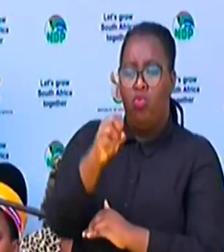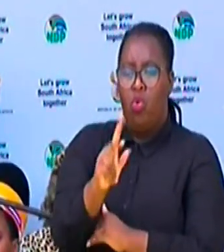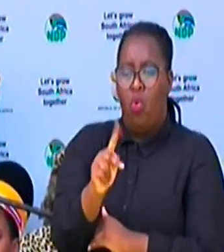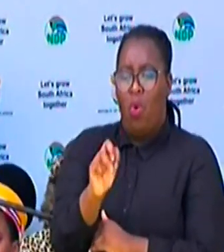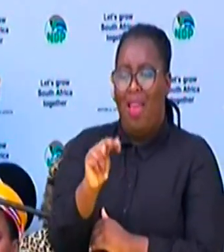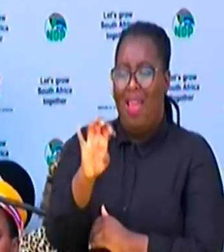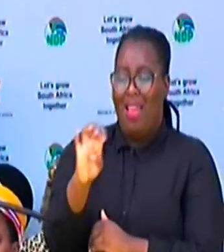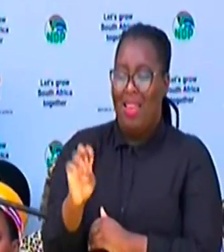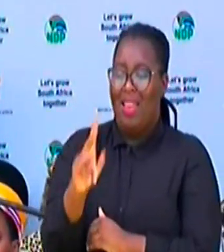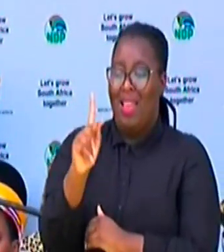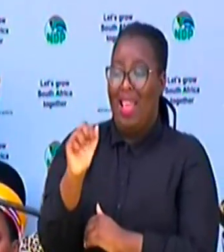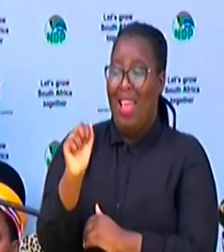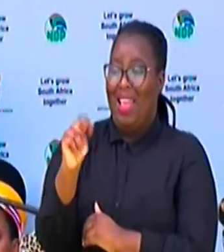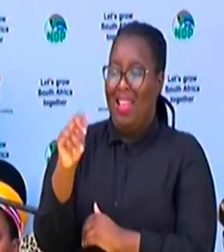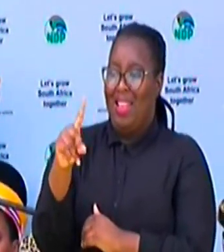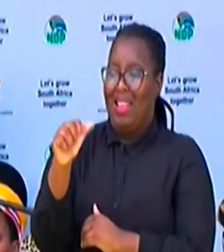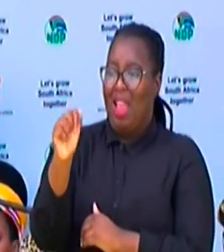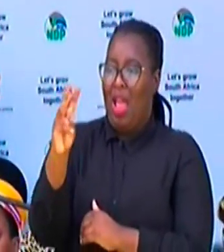I would say,